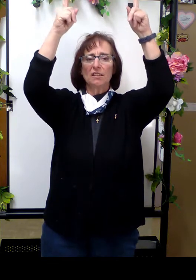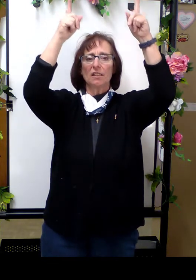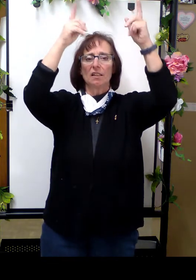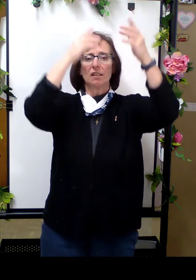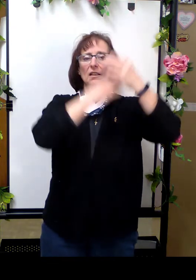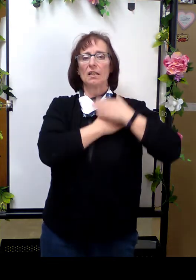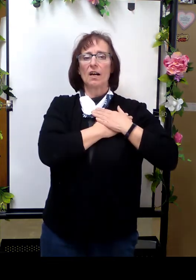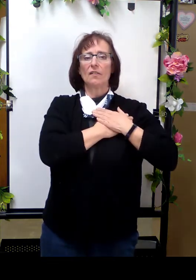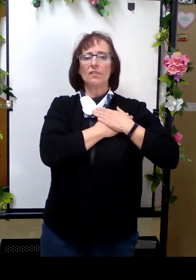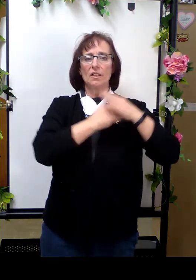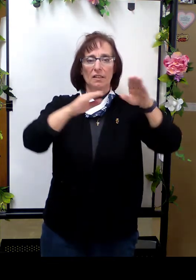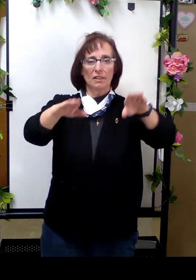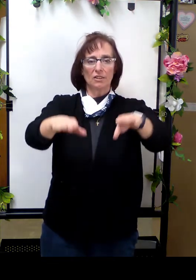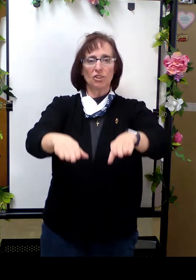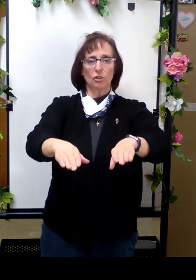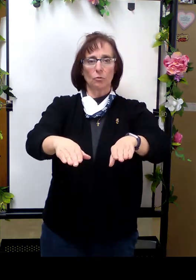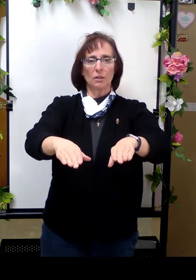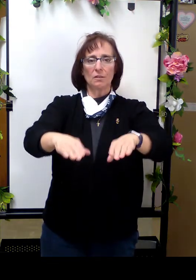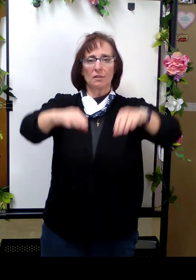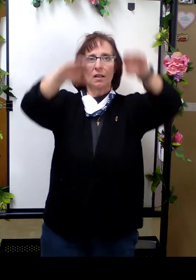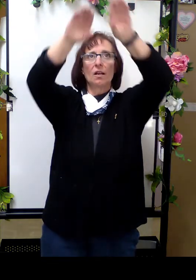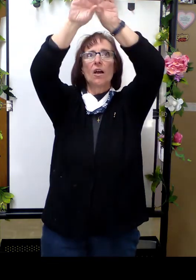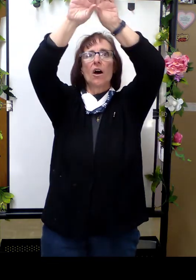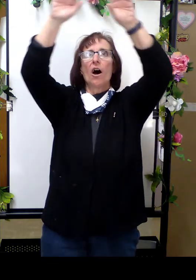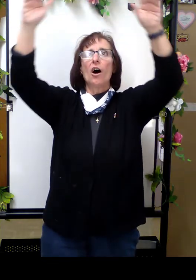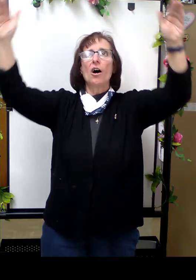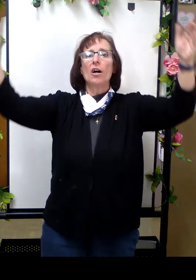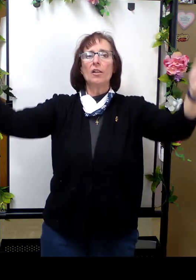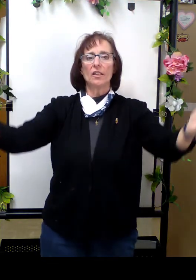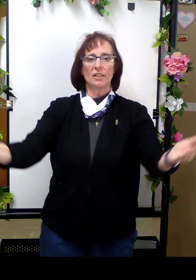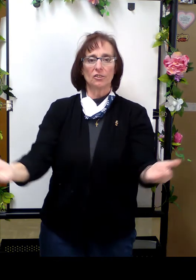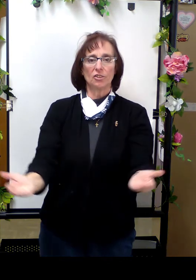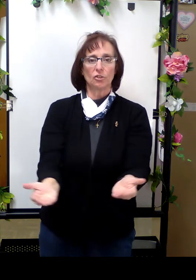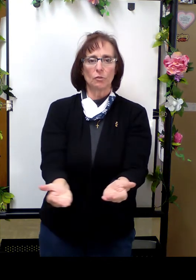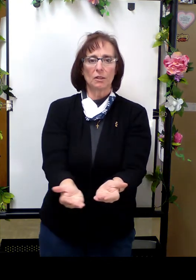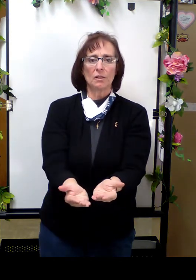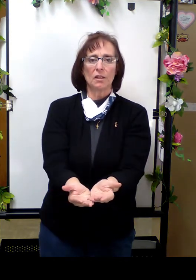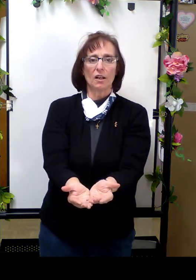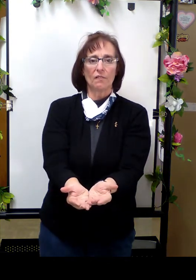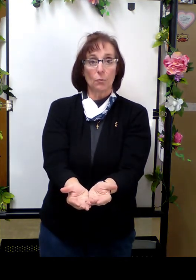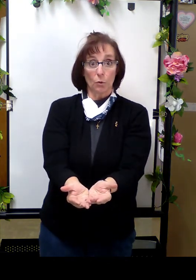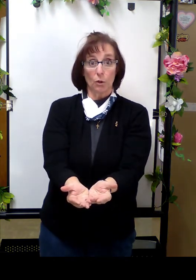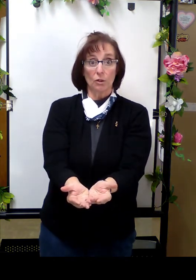loves the little children. All the little children of the world.